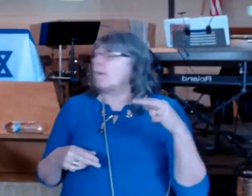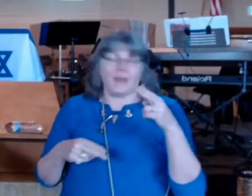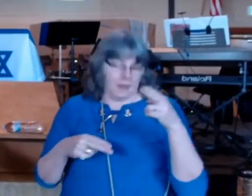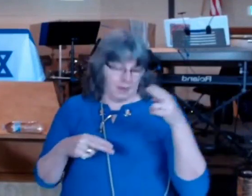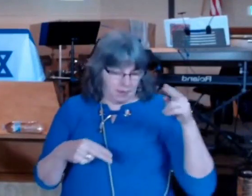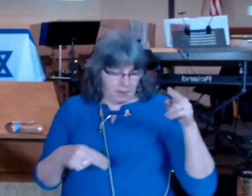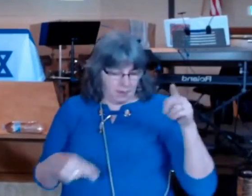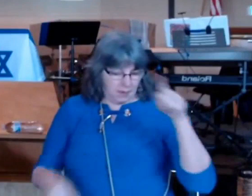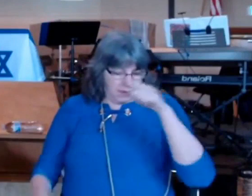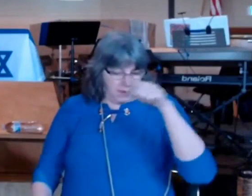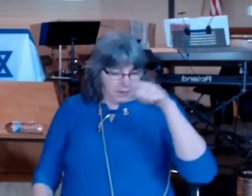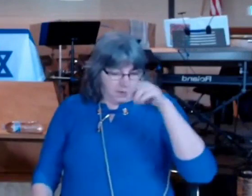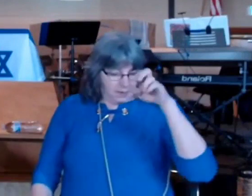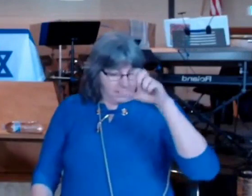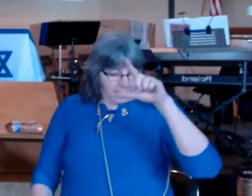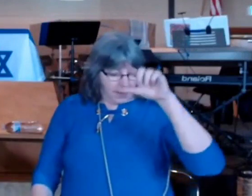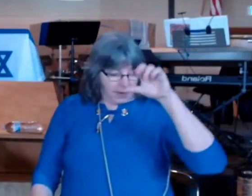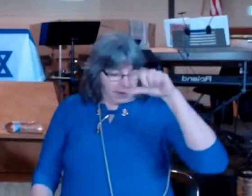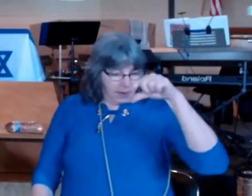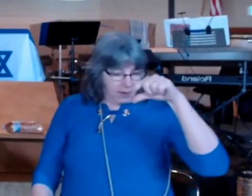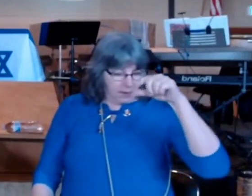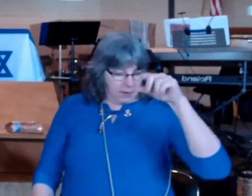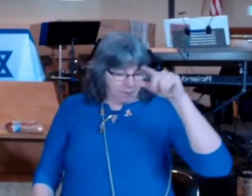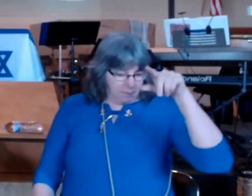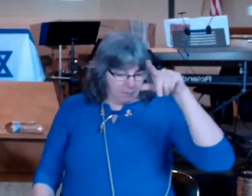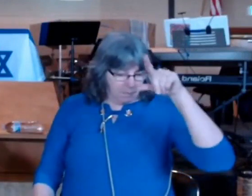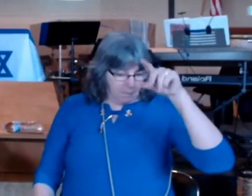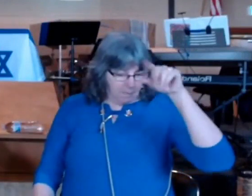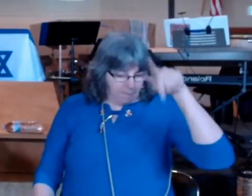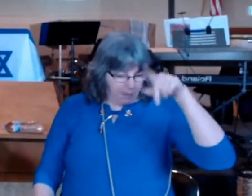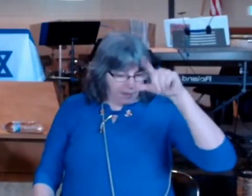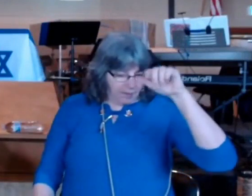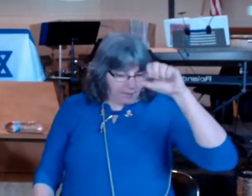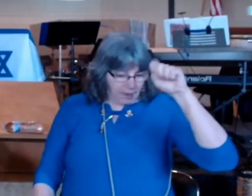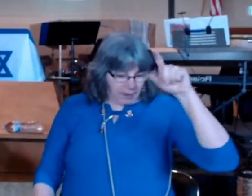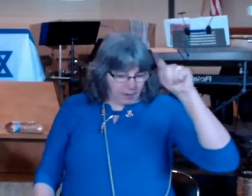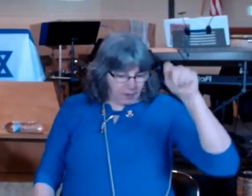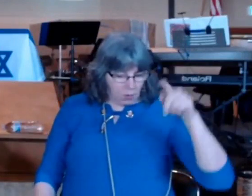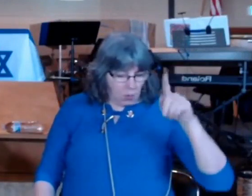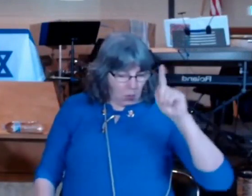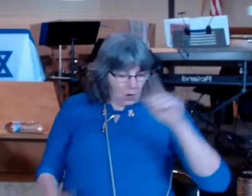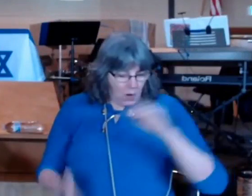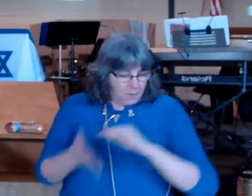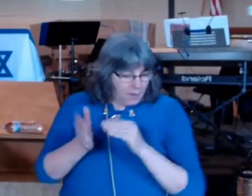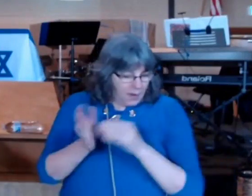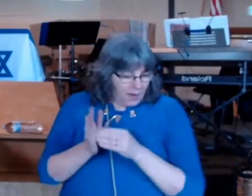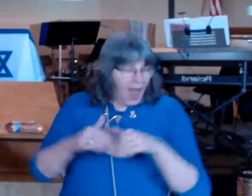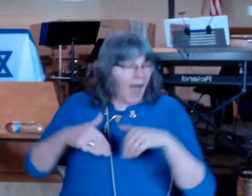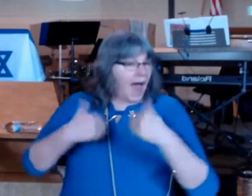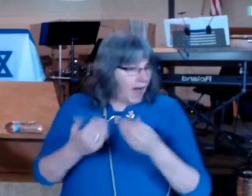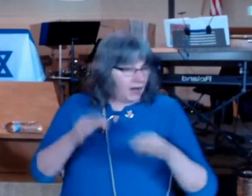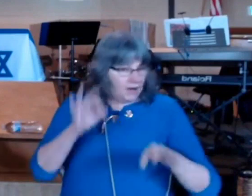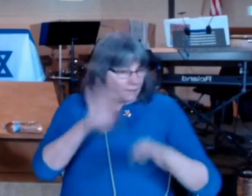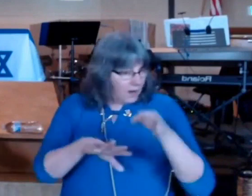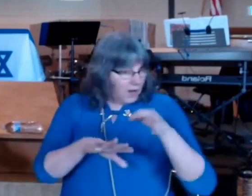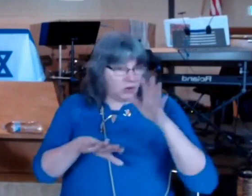who adds to this that he says one means of finding out